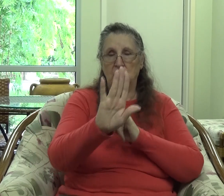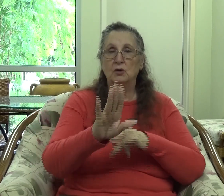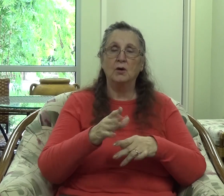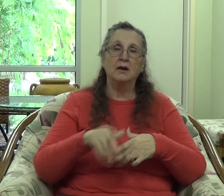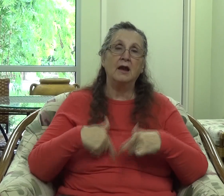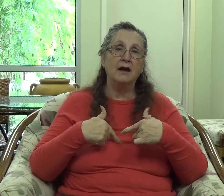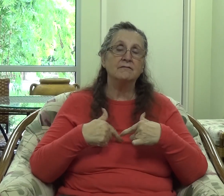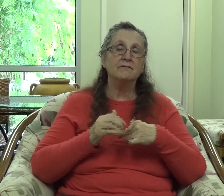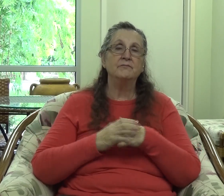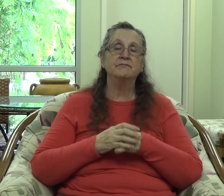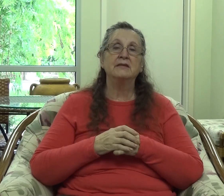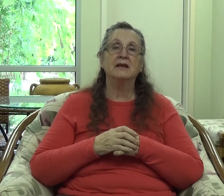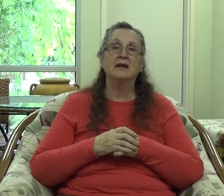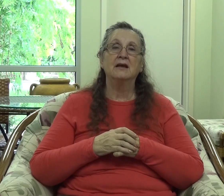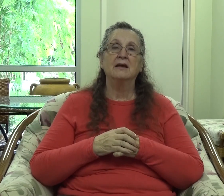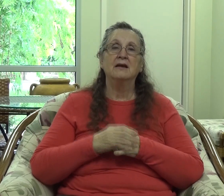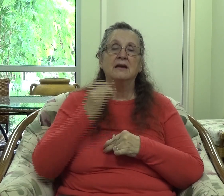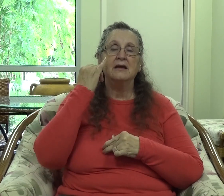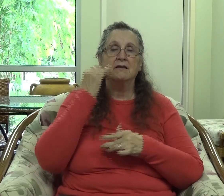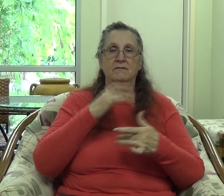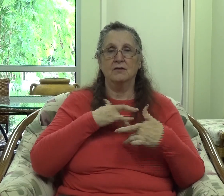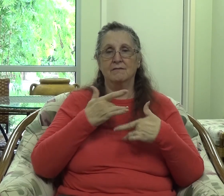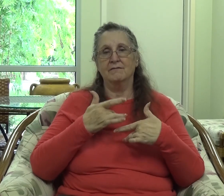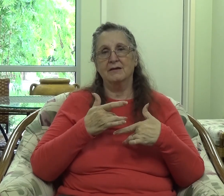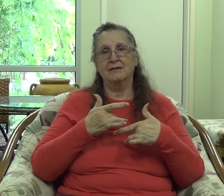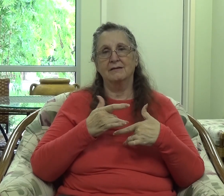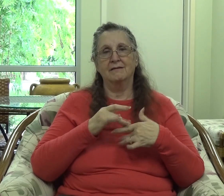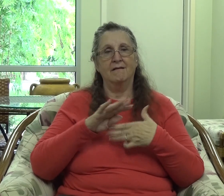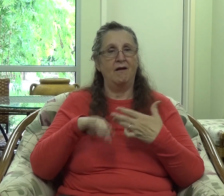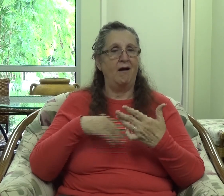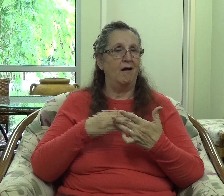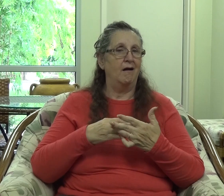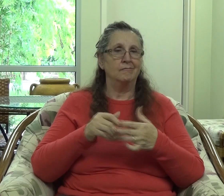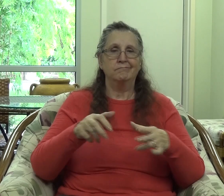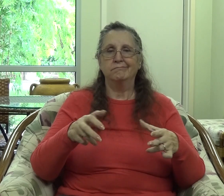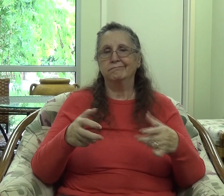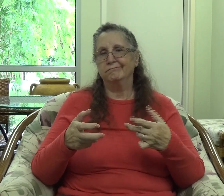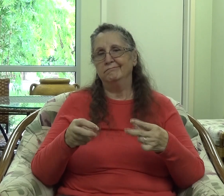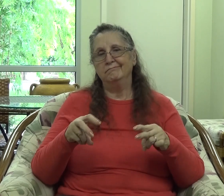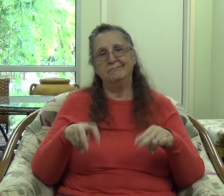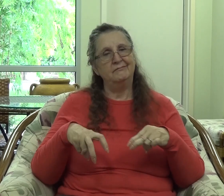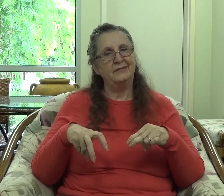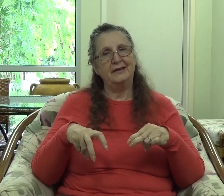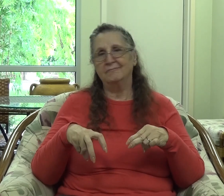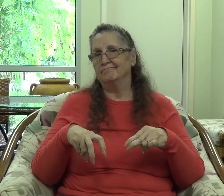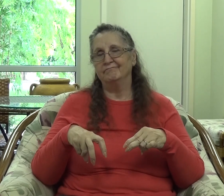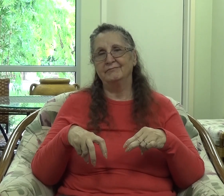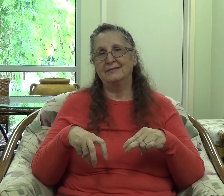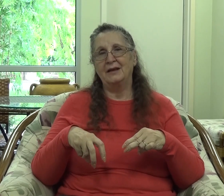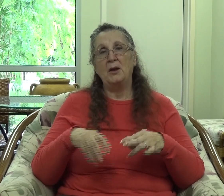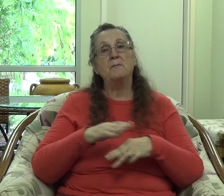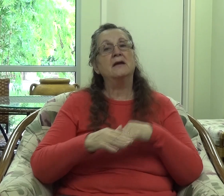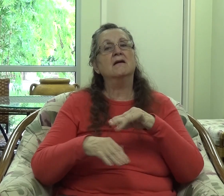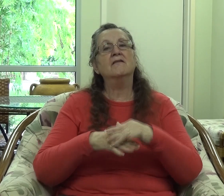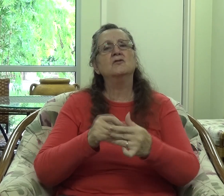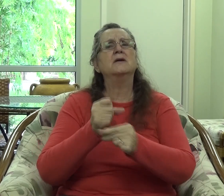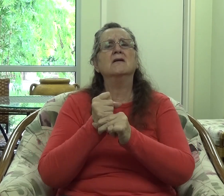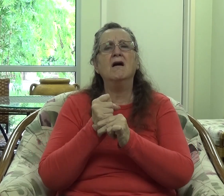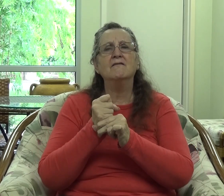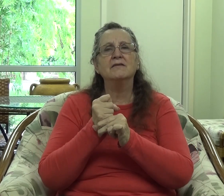if you're feeling like it's all been in vain, please take comfort and be confident that the work that the